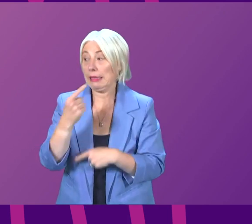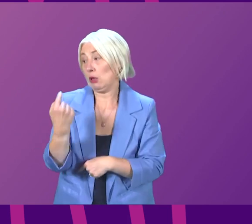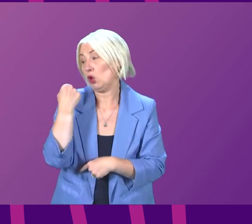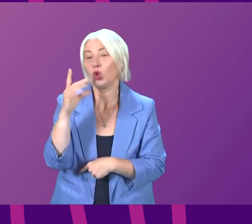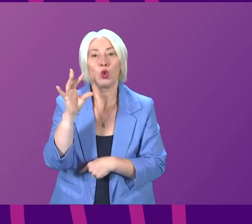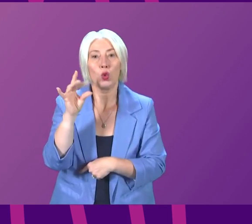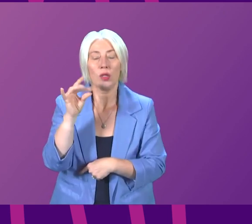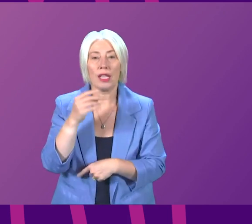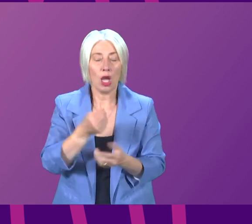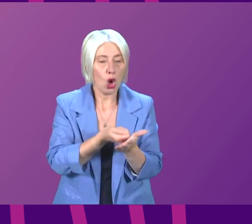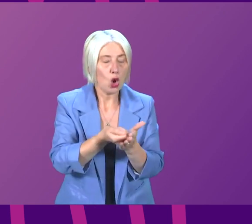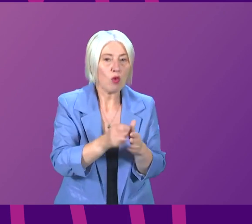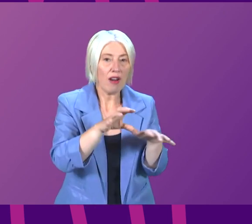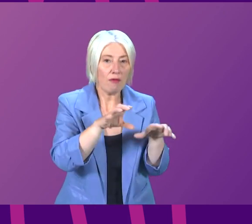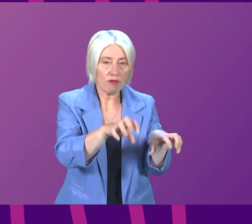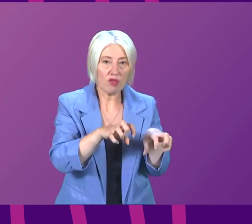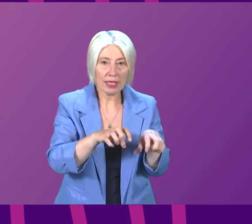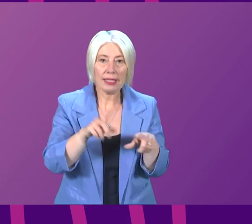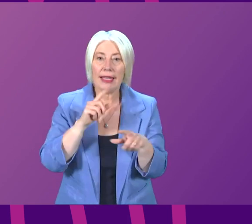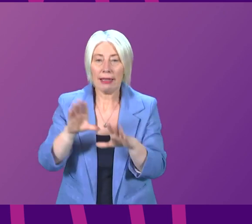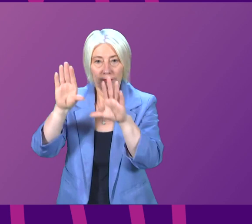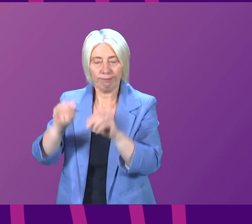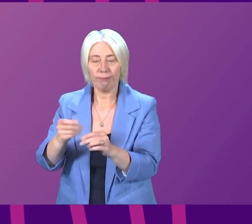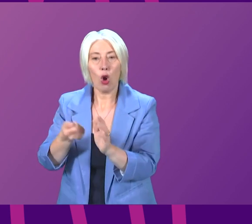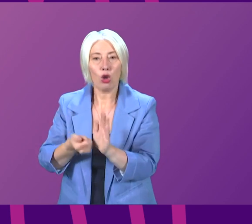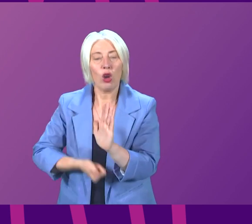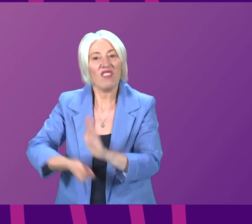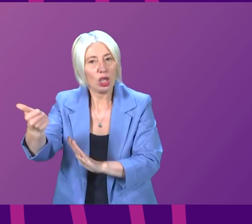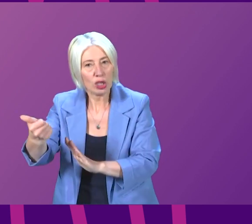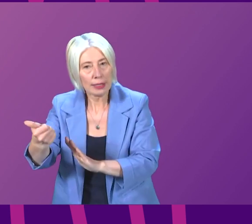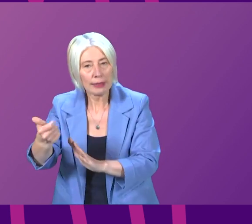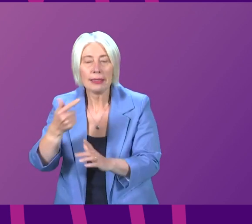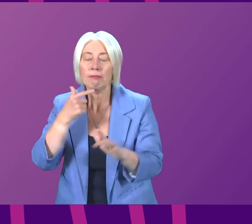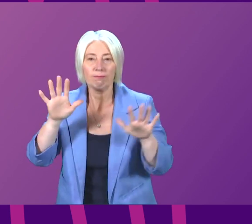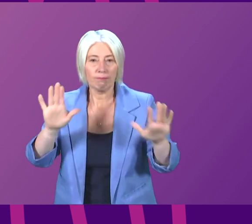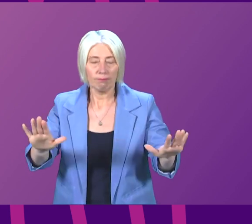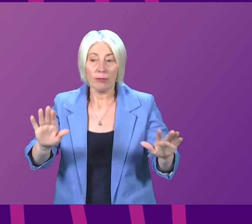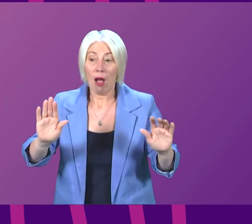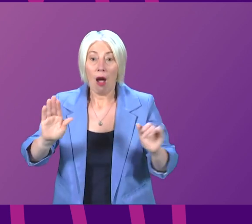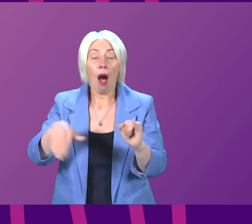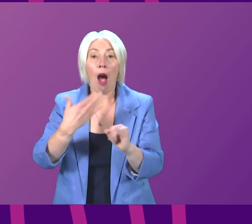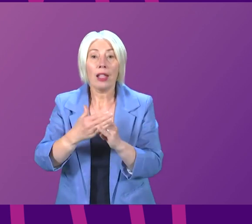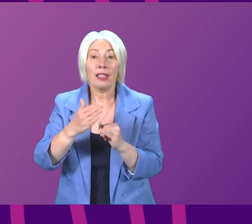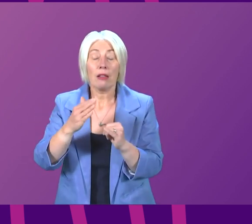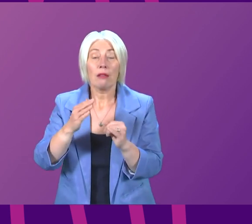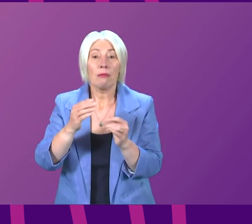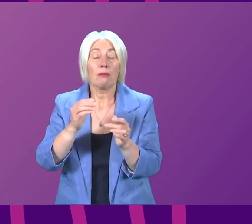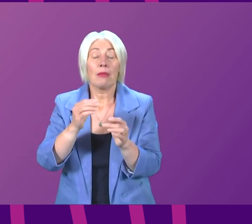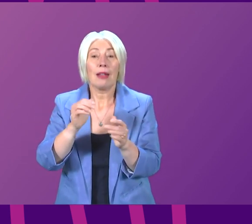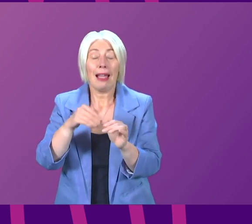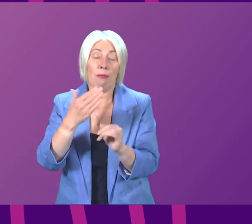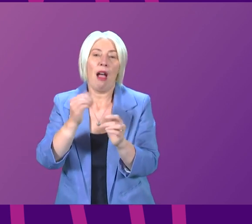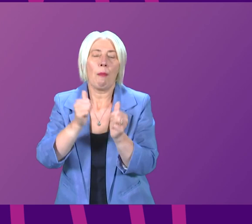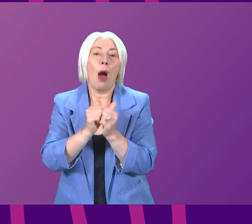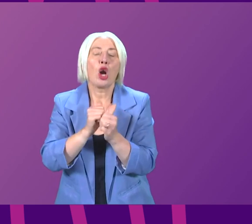Tuesday, the rent freeze and the moratorium on evictions, to be in place until at least the end of March. And we will review